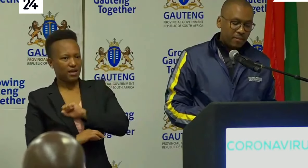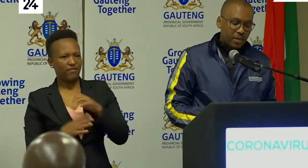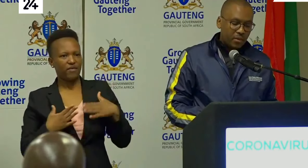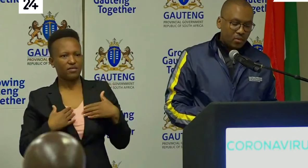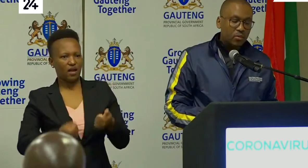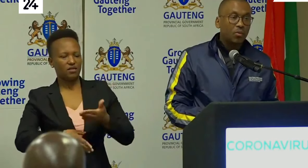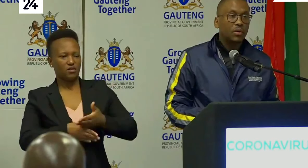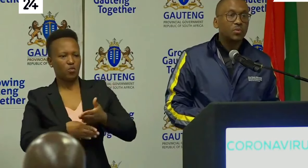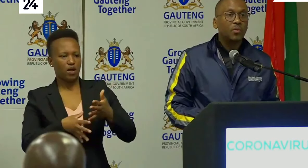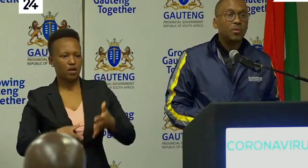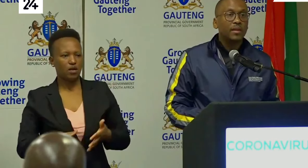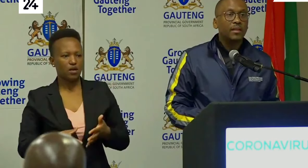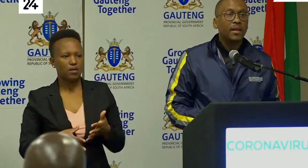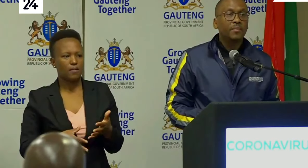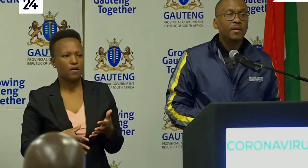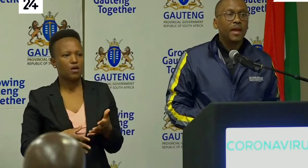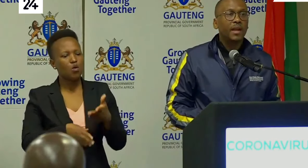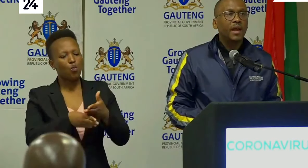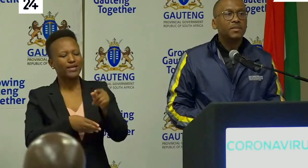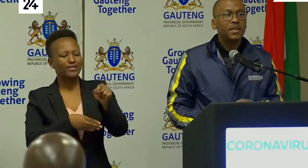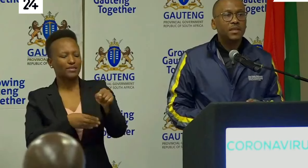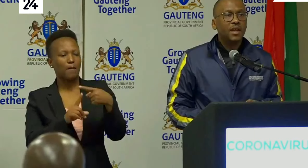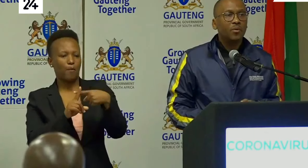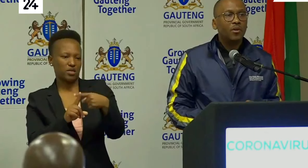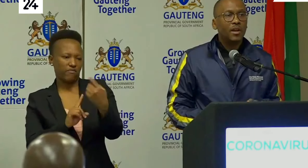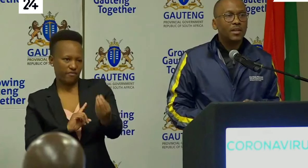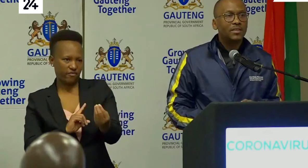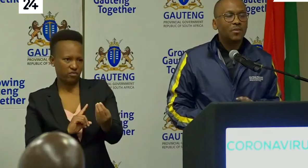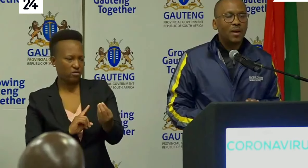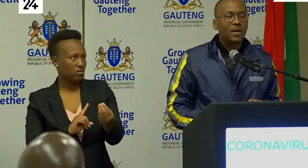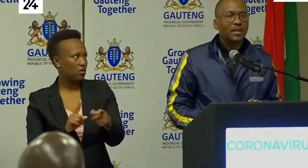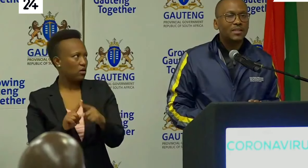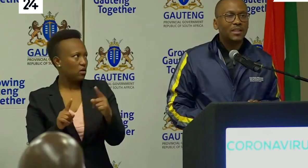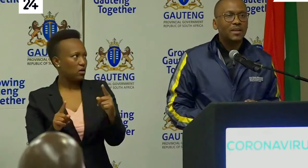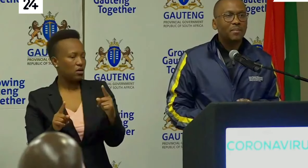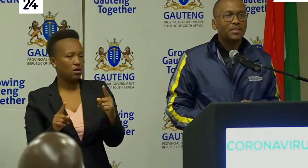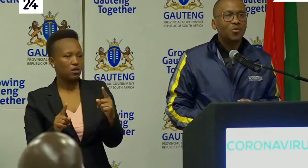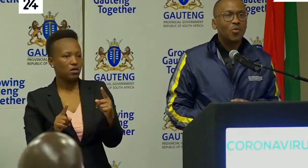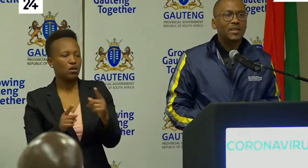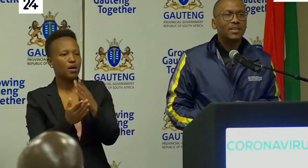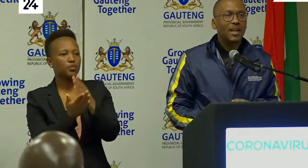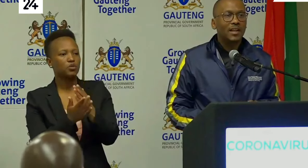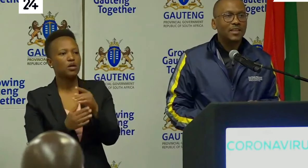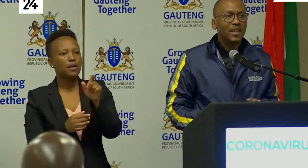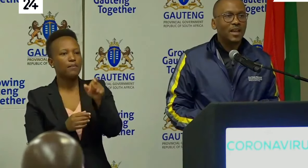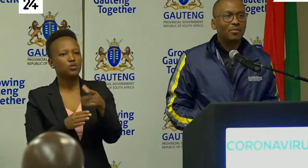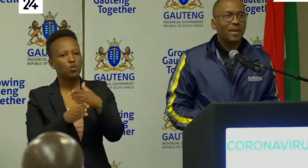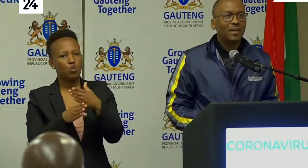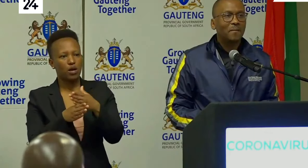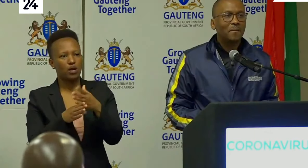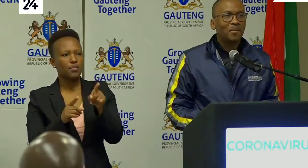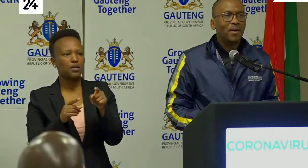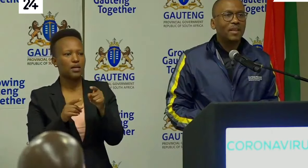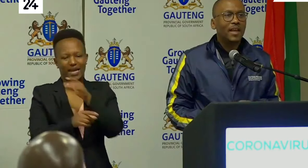worker who worked there and I'm certain that we all understand one understand that the person who works in the clinic is a health